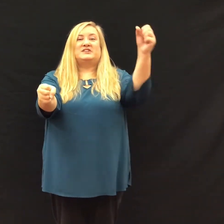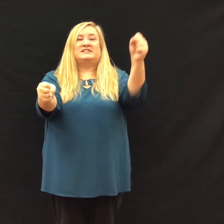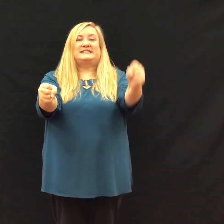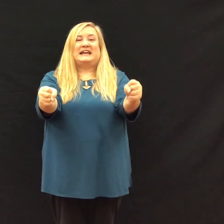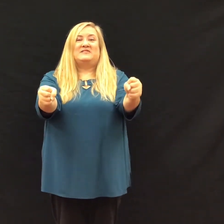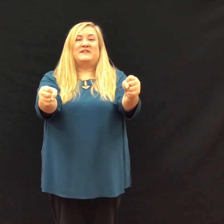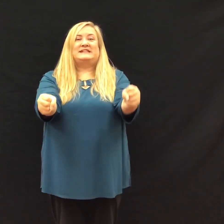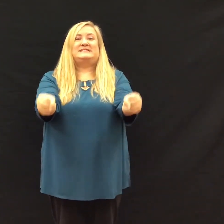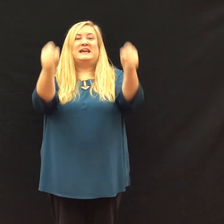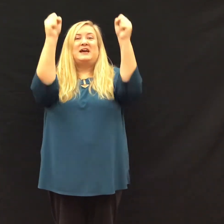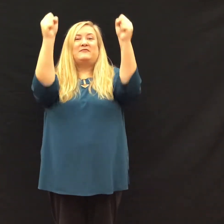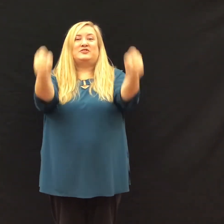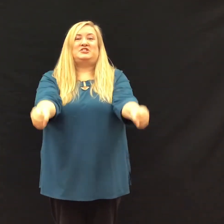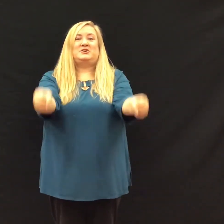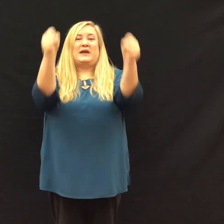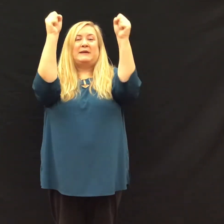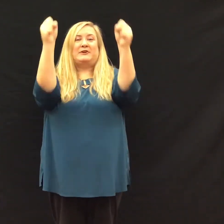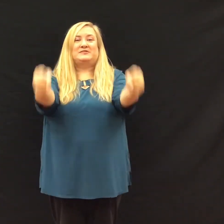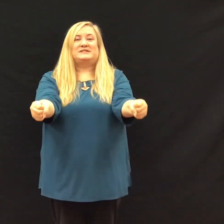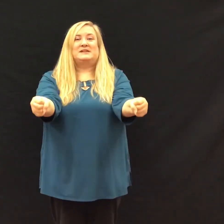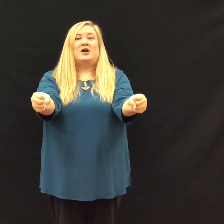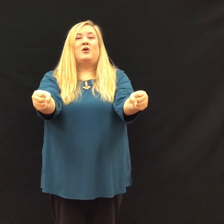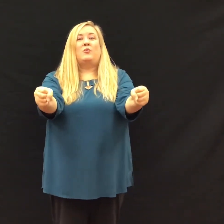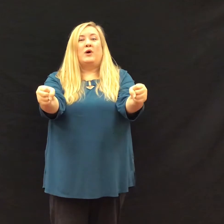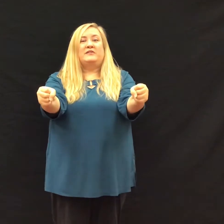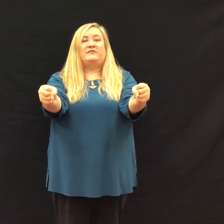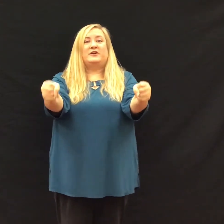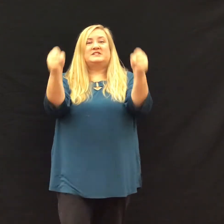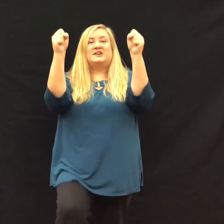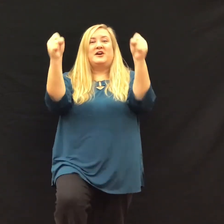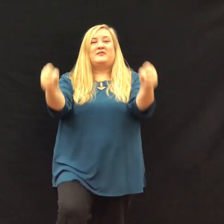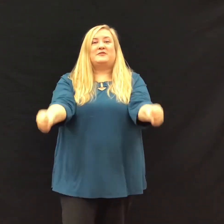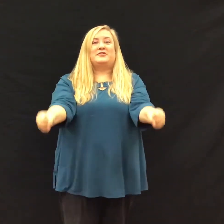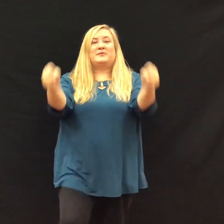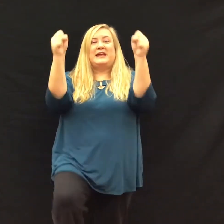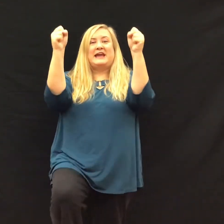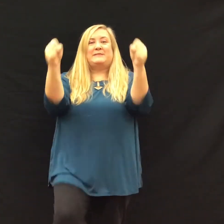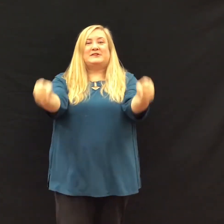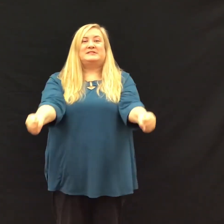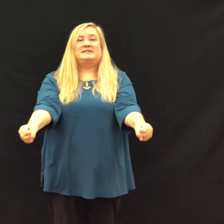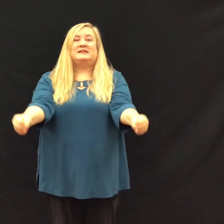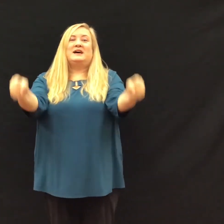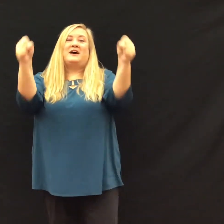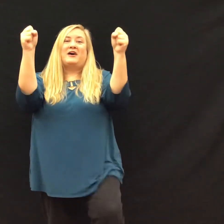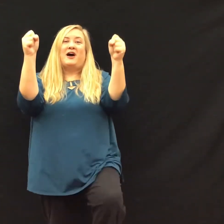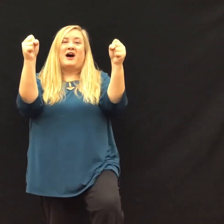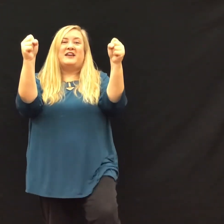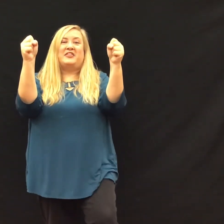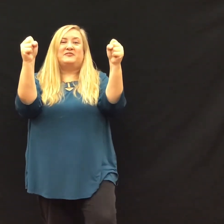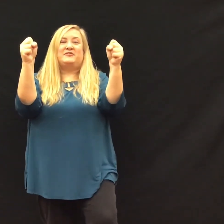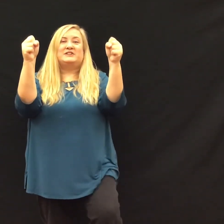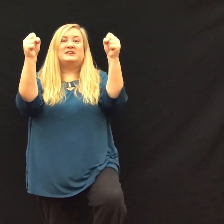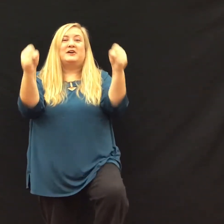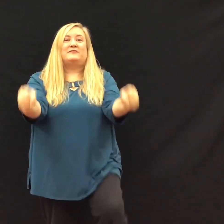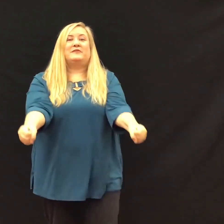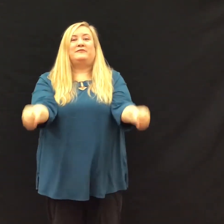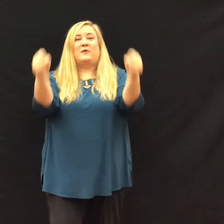our second fist for two hammers. One foot for three hammers. Another foot for four